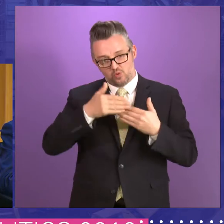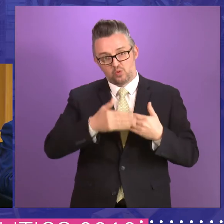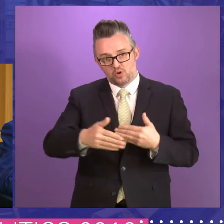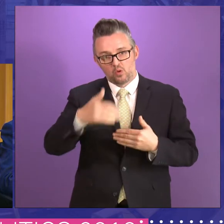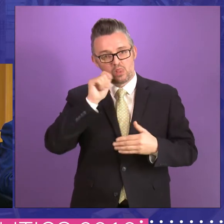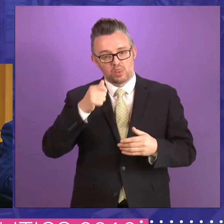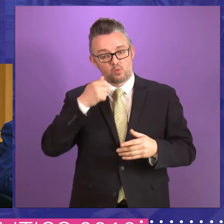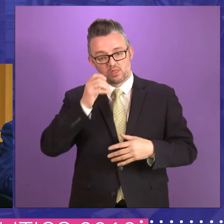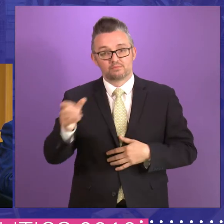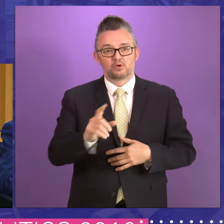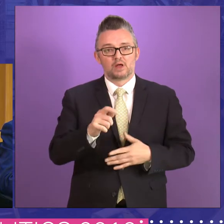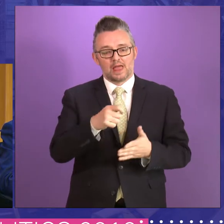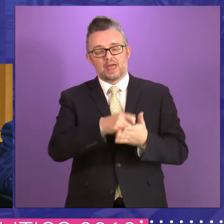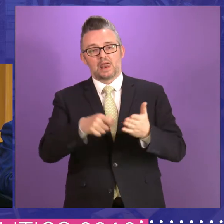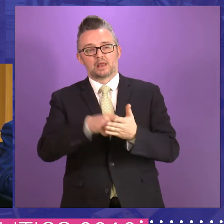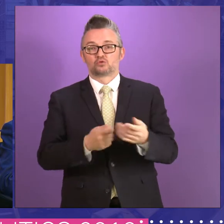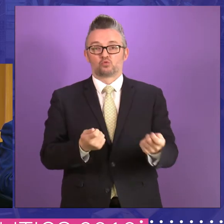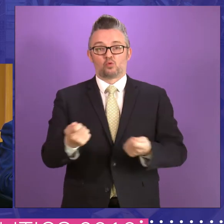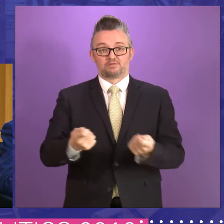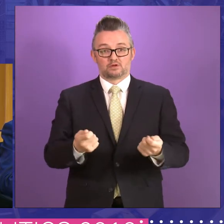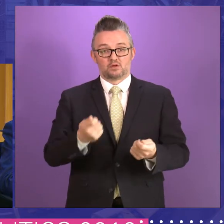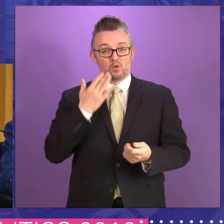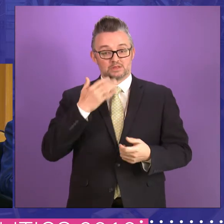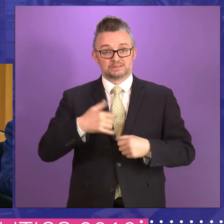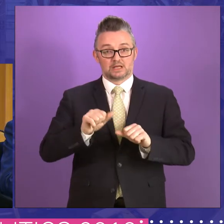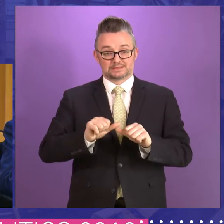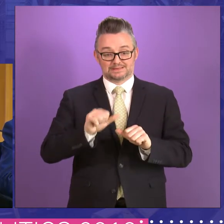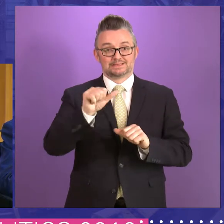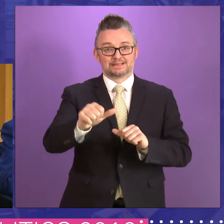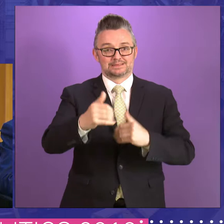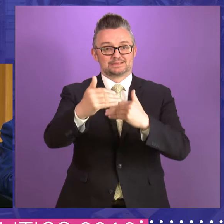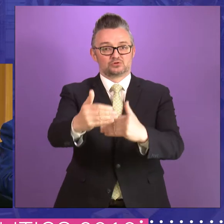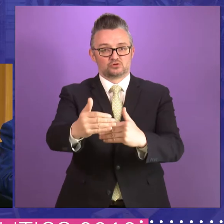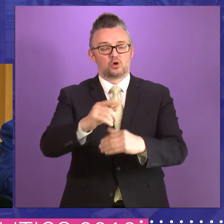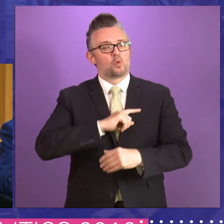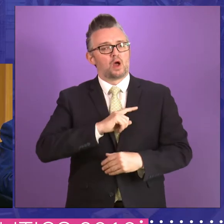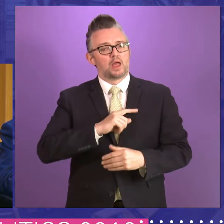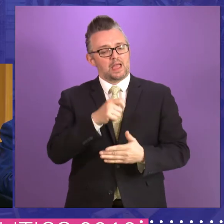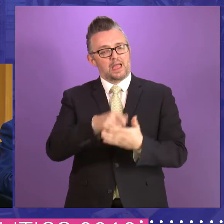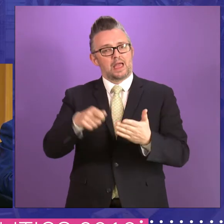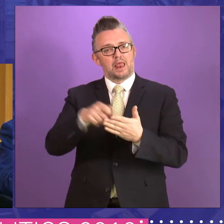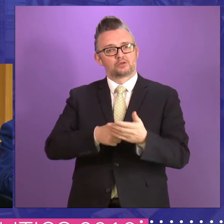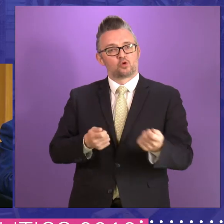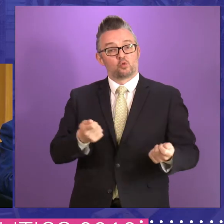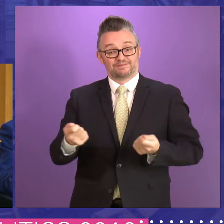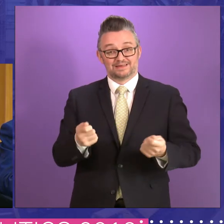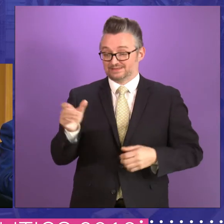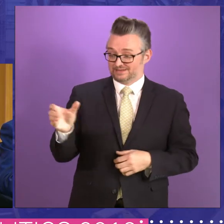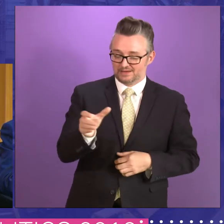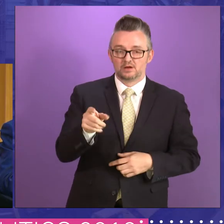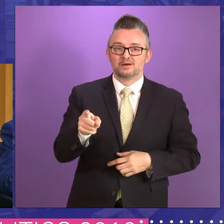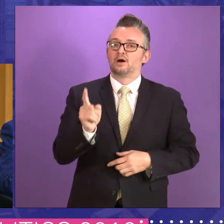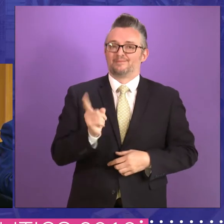elected conveners, um, by the start of, uh, the next session, uh, because I think elected conveners are really, really important.